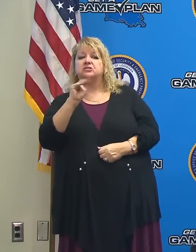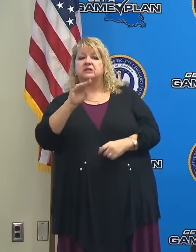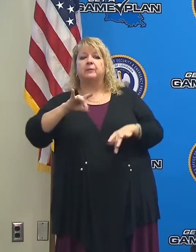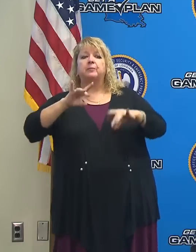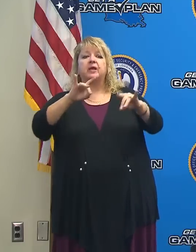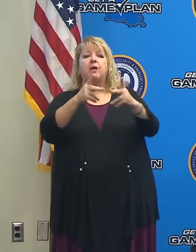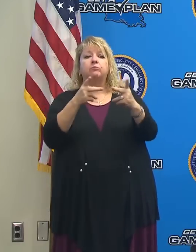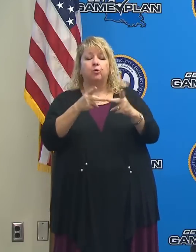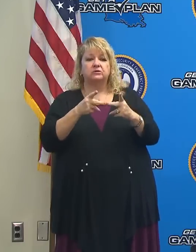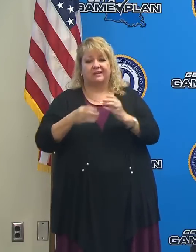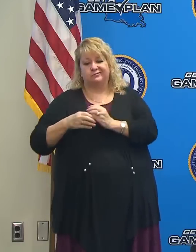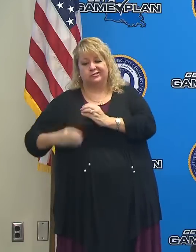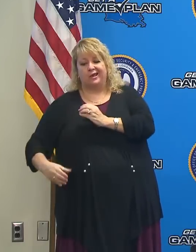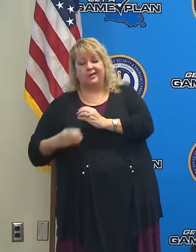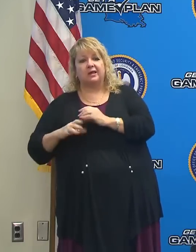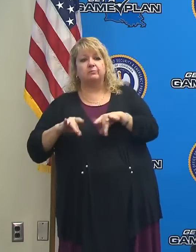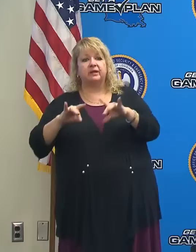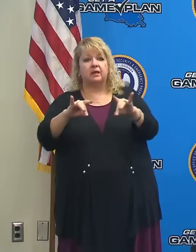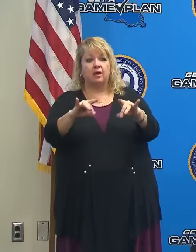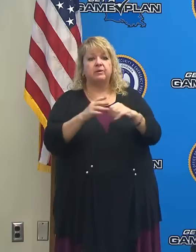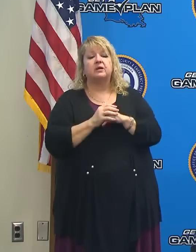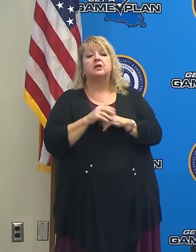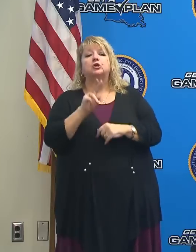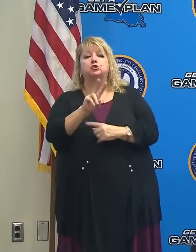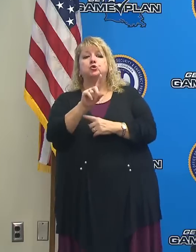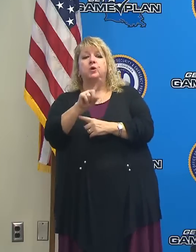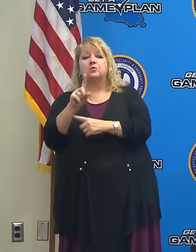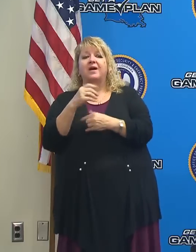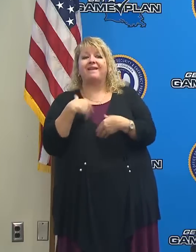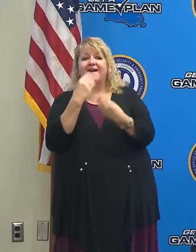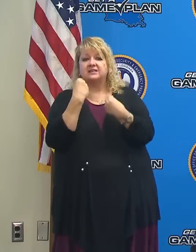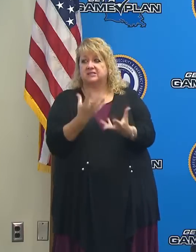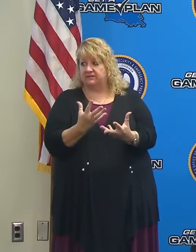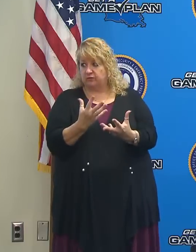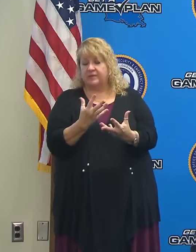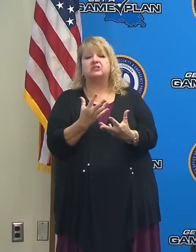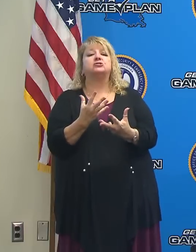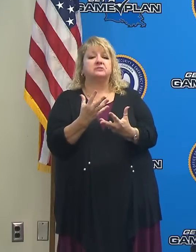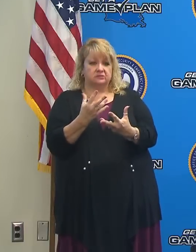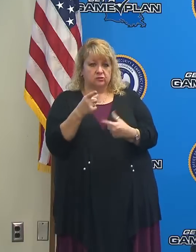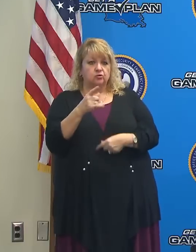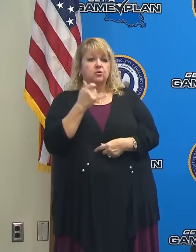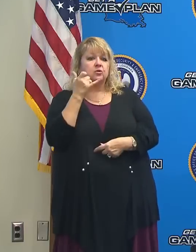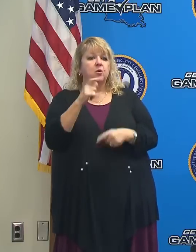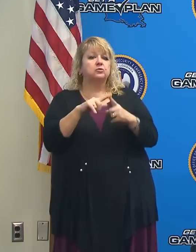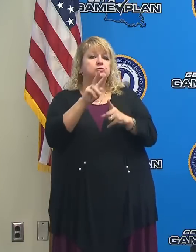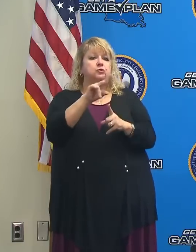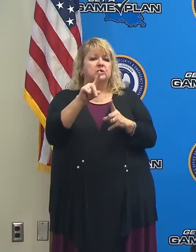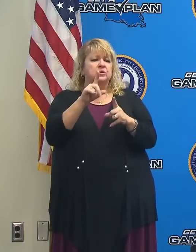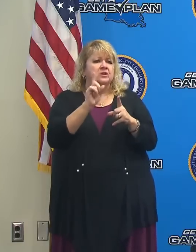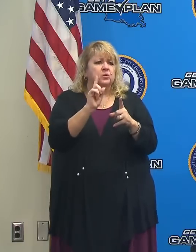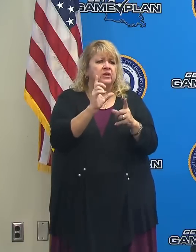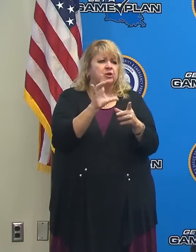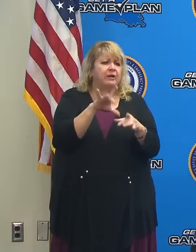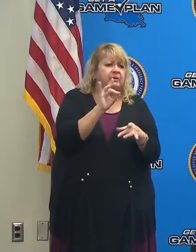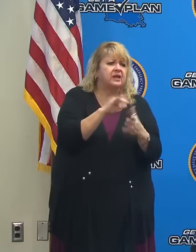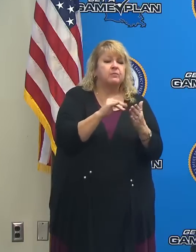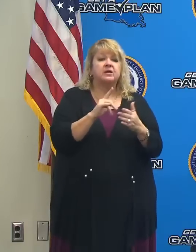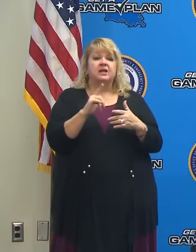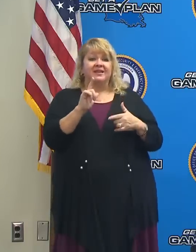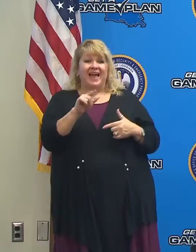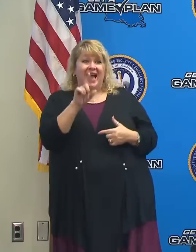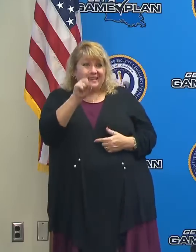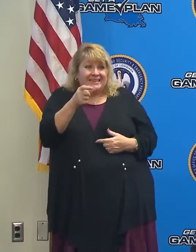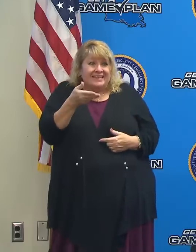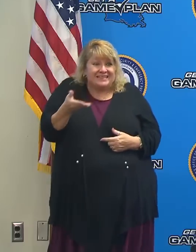state. 2-1-1 will have the most up-to-date listing. If you need assistance with life-saving medical supplies that you and